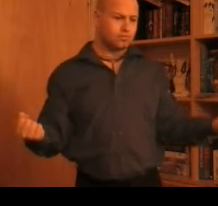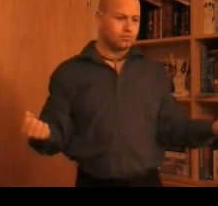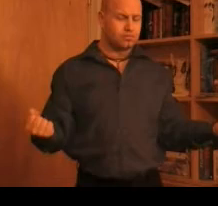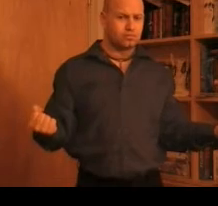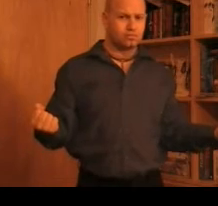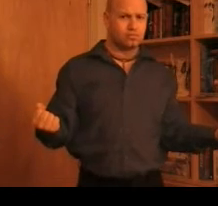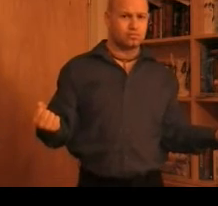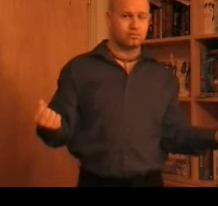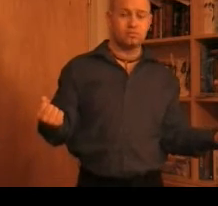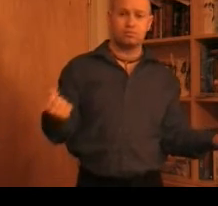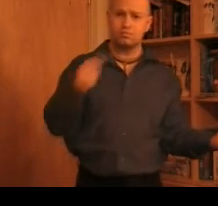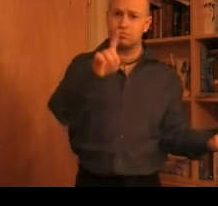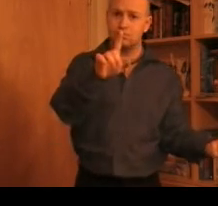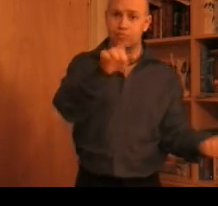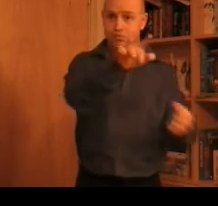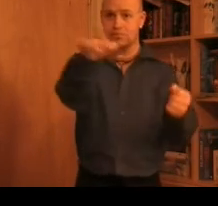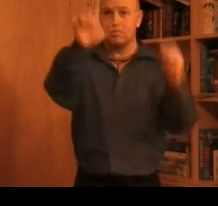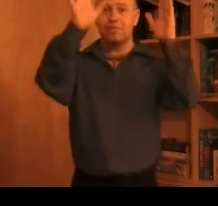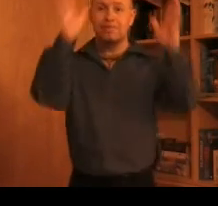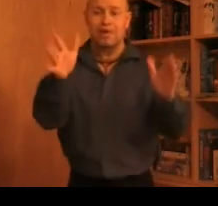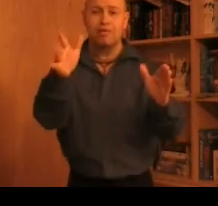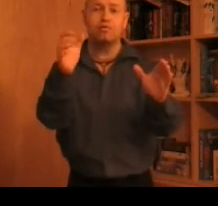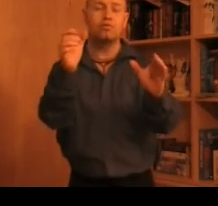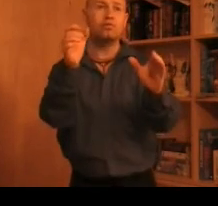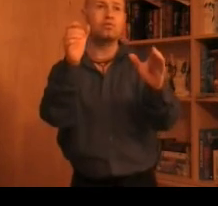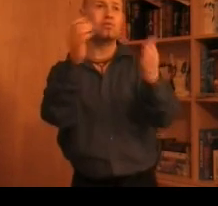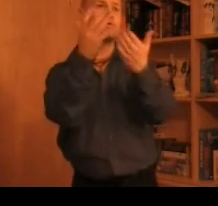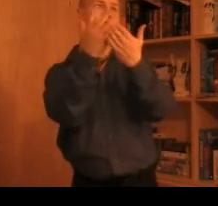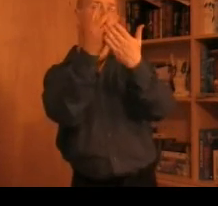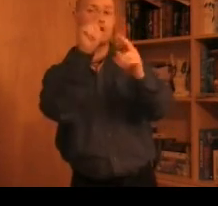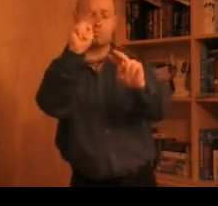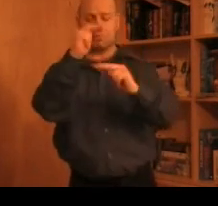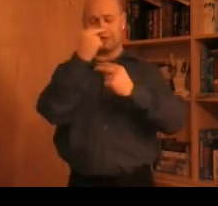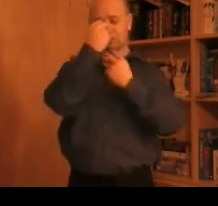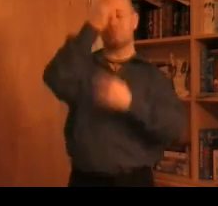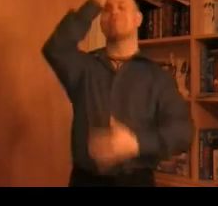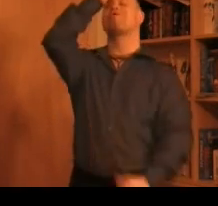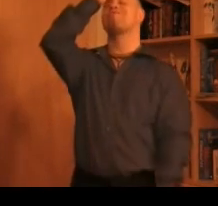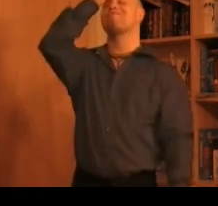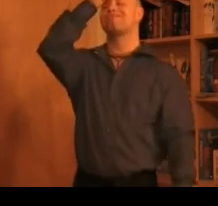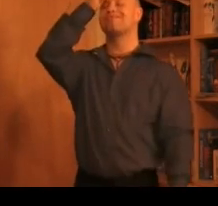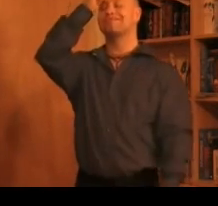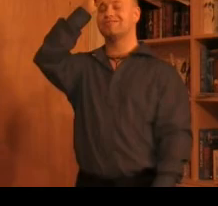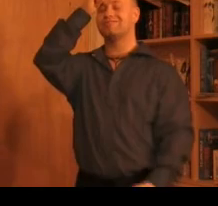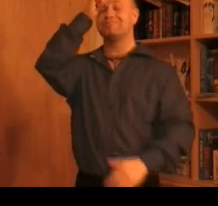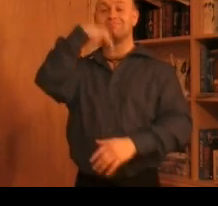But all you have to do is look at me to know That